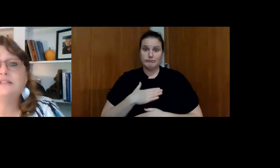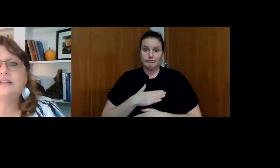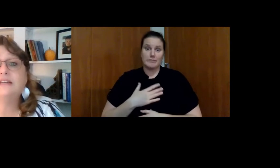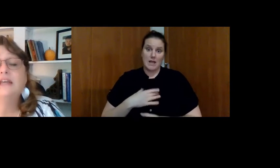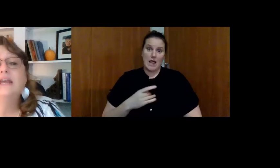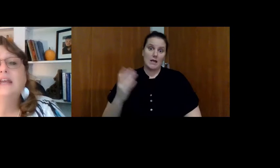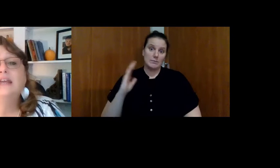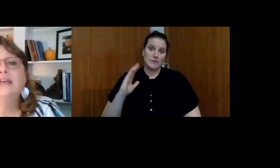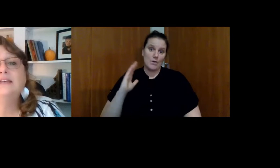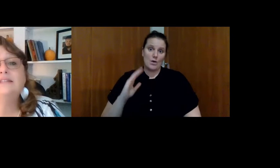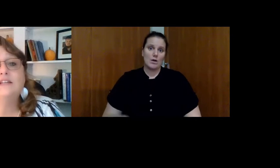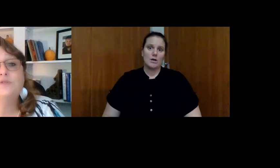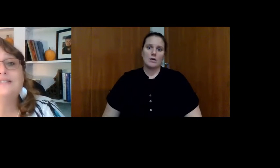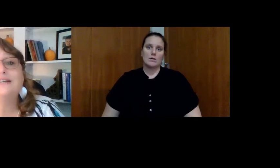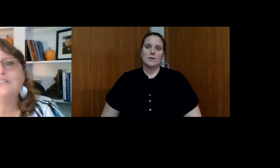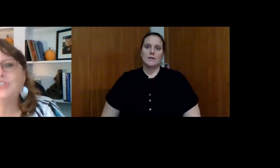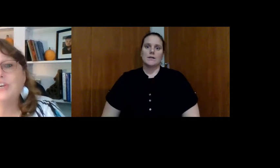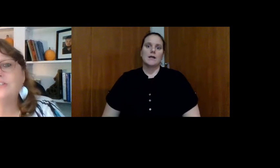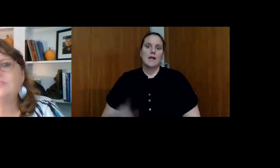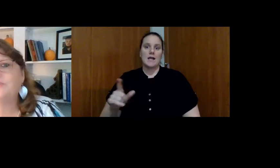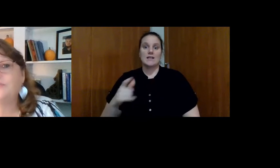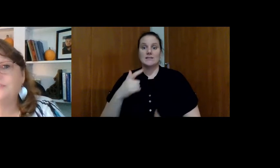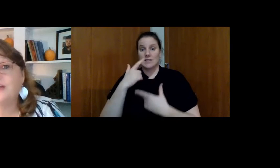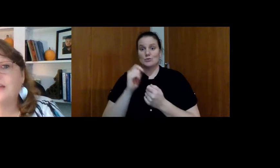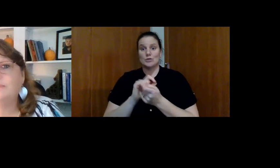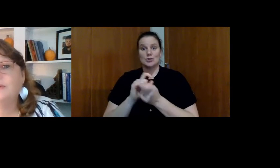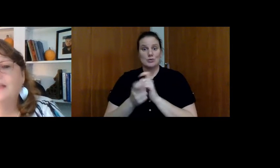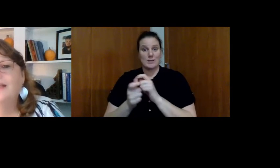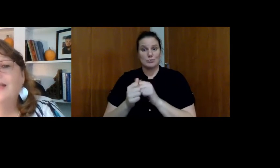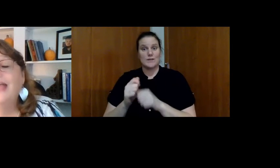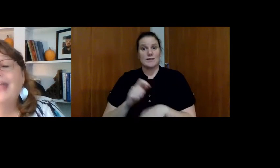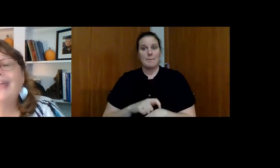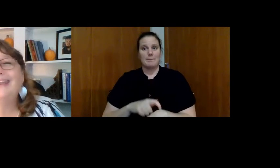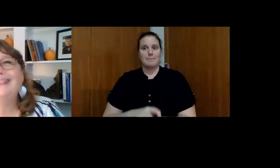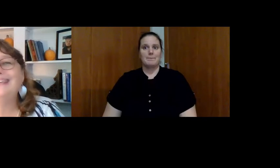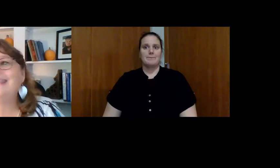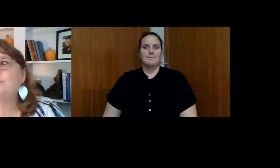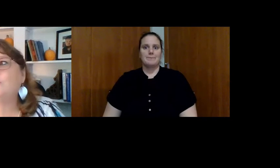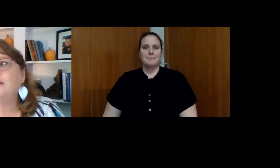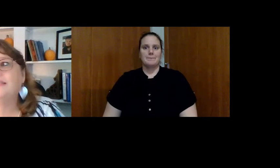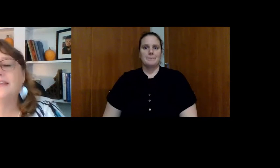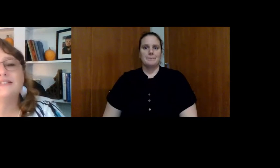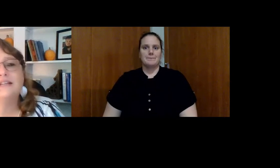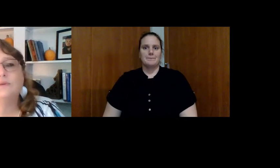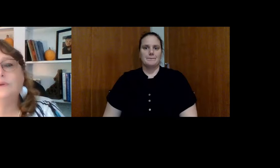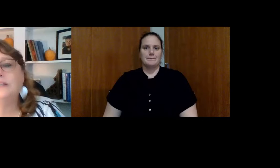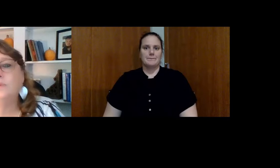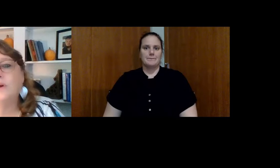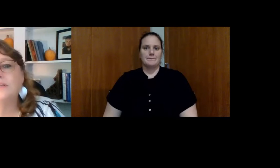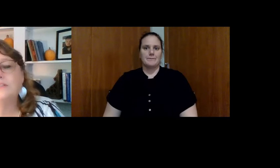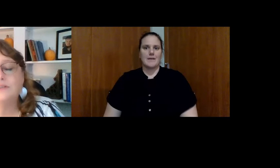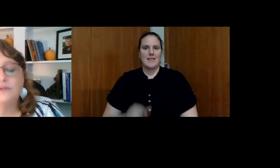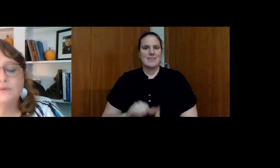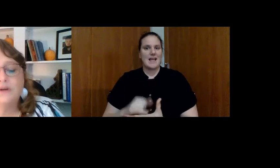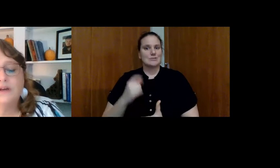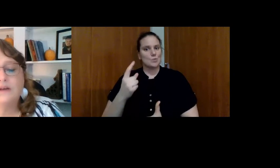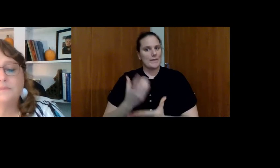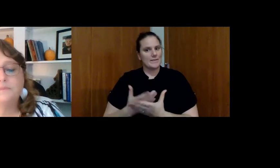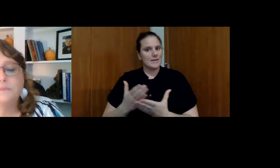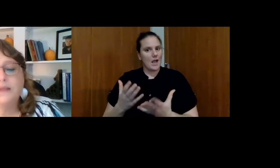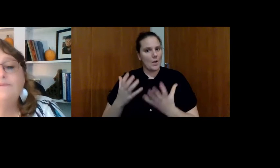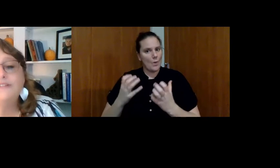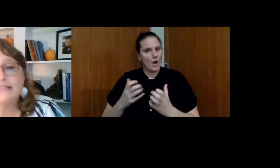be interested in. His interest has changed over time. And I think that's one of the things that I really want to